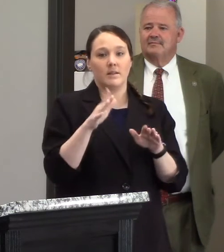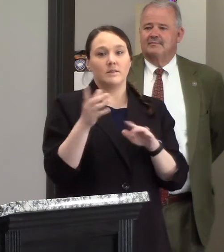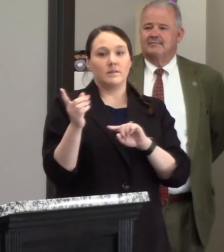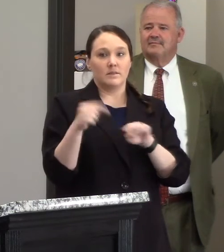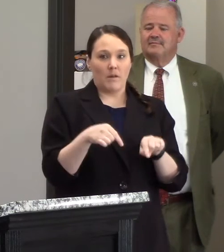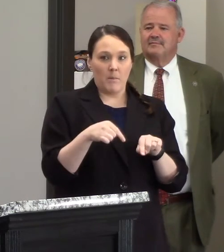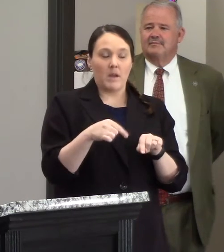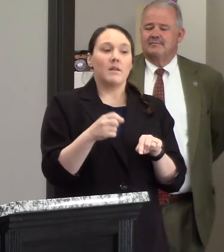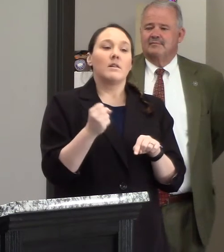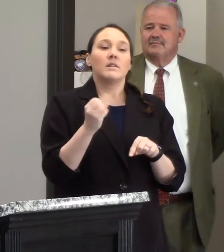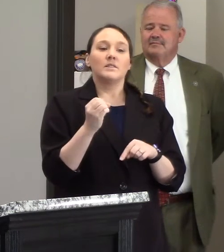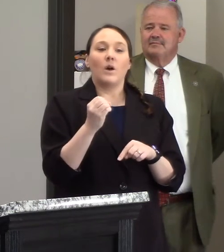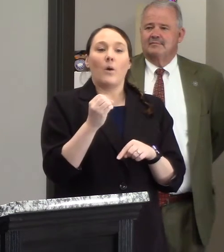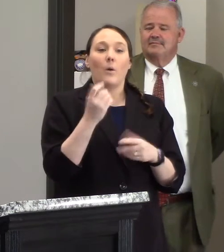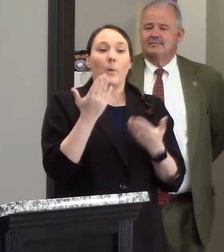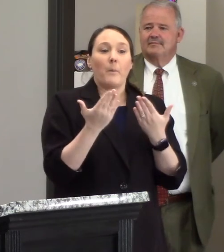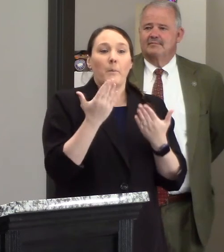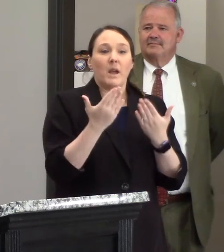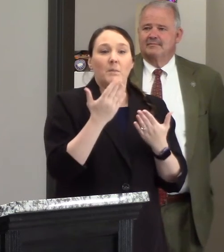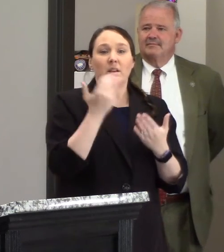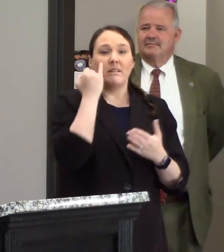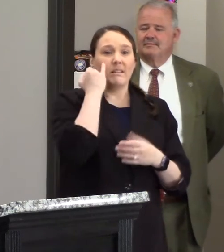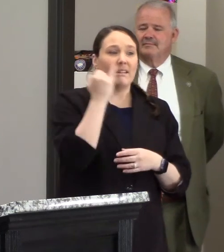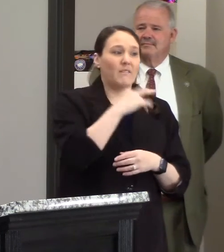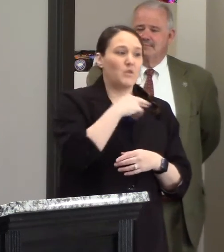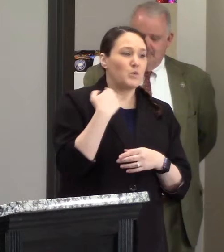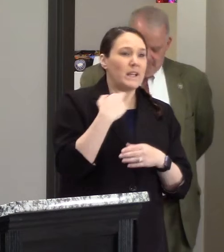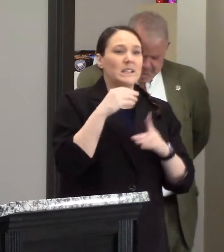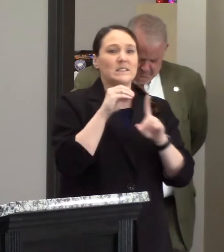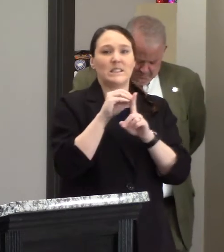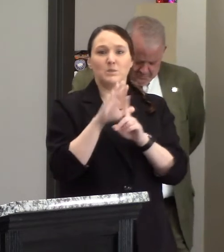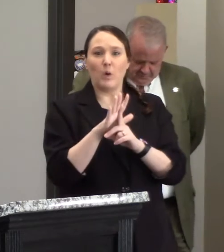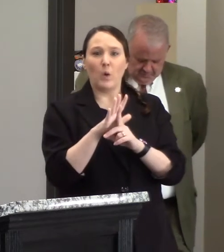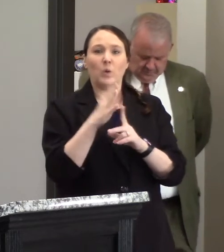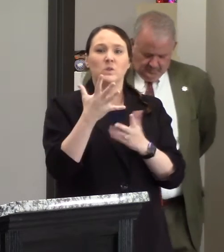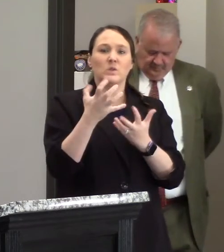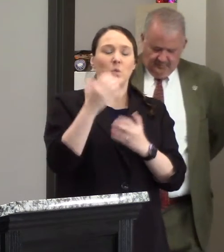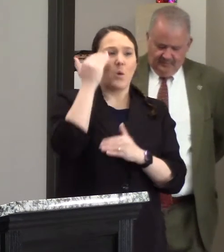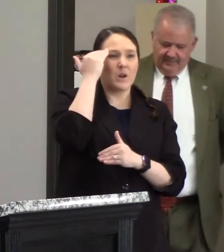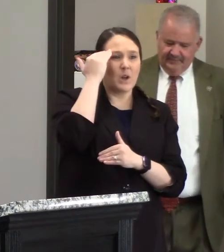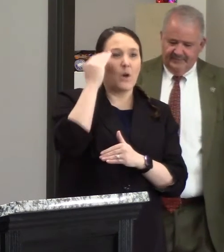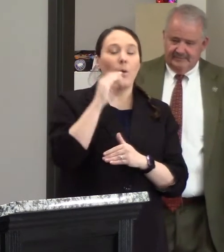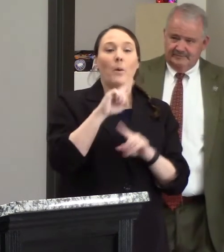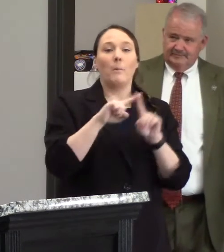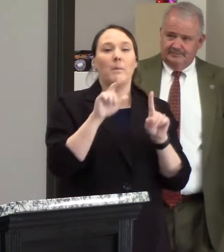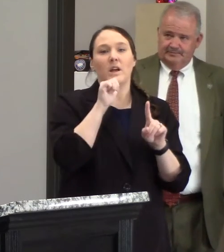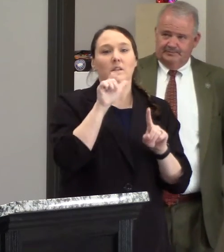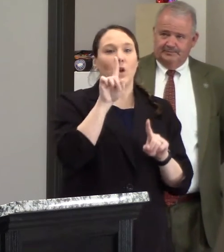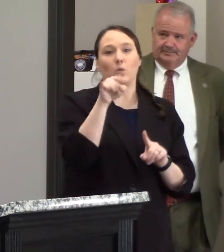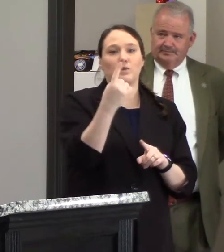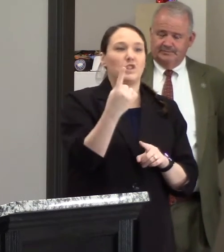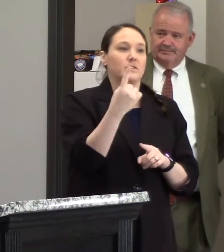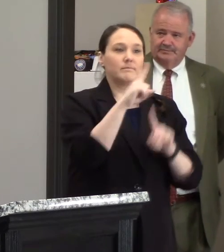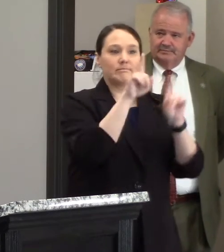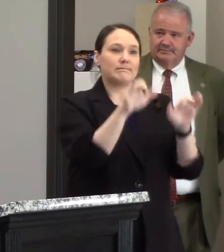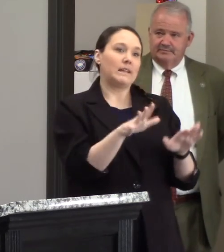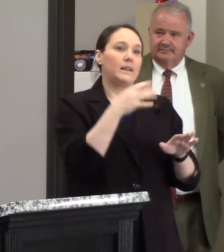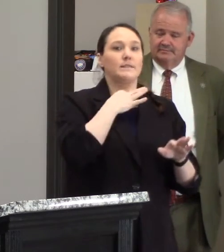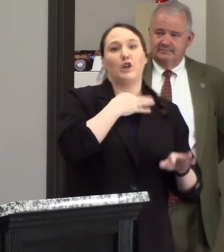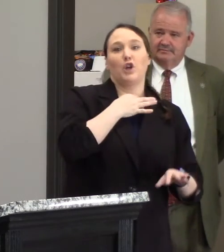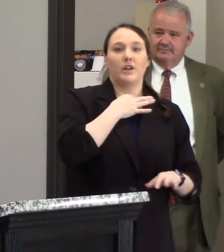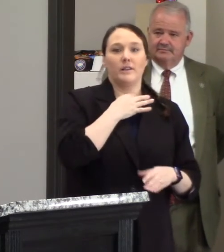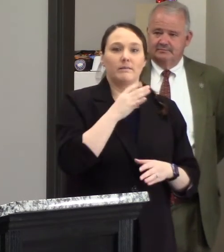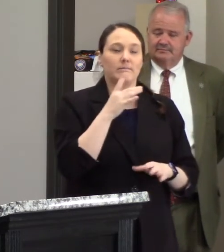ask that you know maybe risk be a risk maybe you were exposed you just want to know but don't do it just to be tested don't be tested out of curiosity